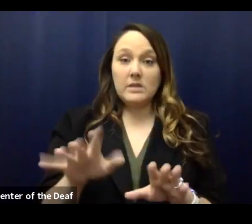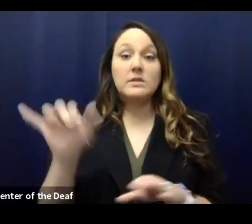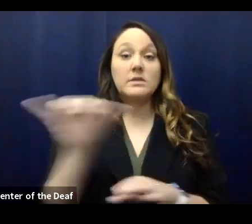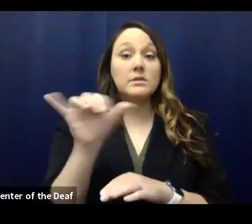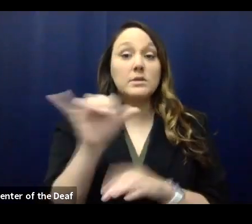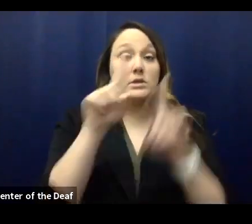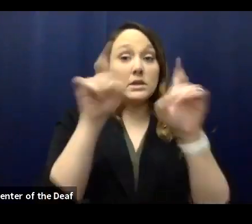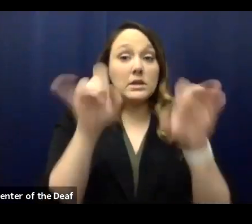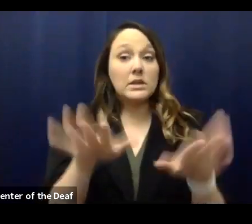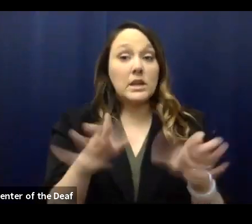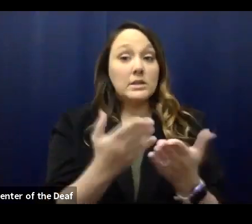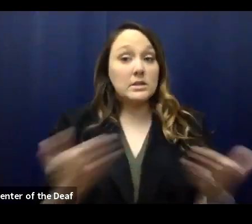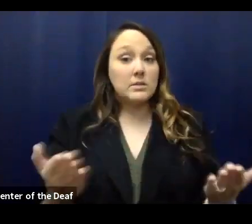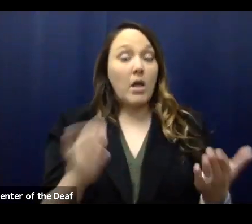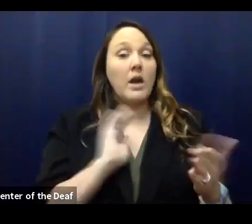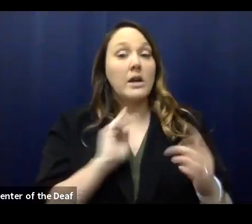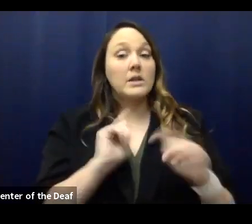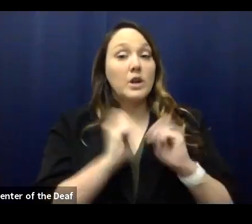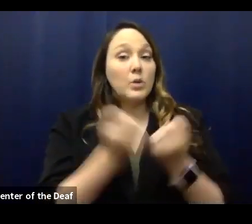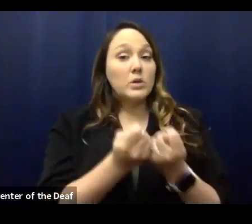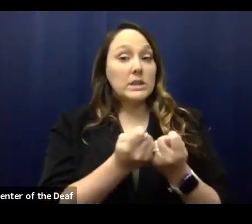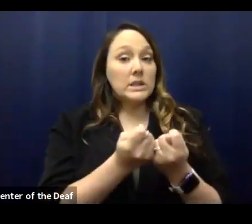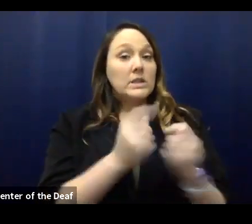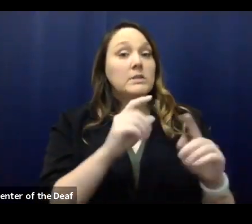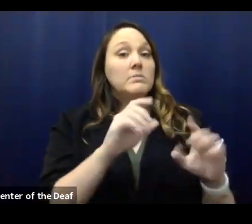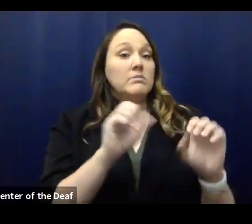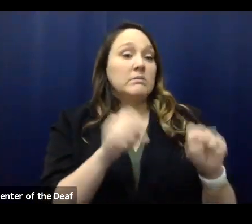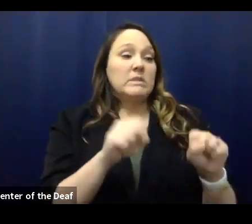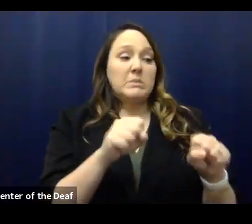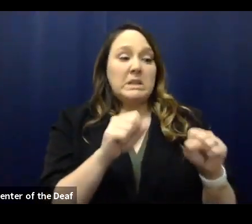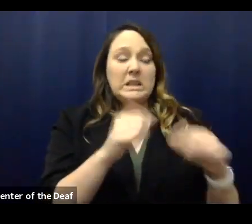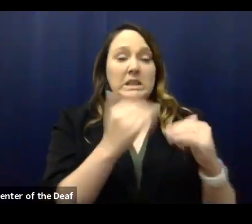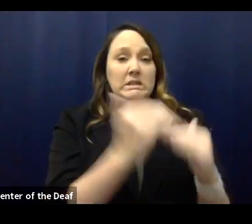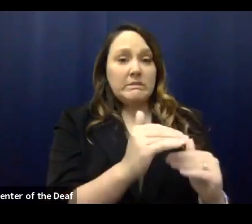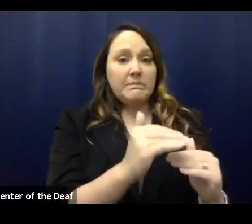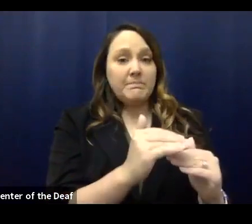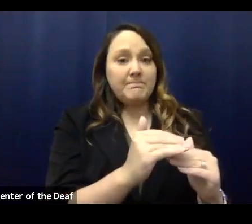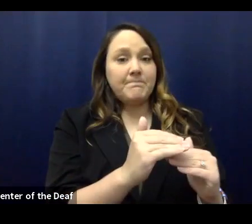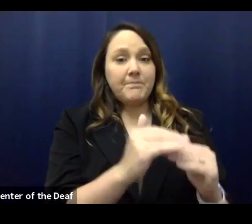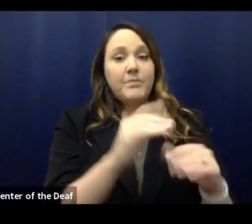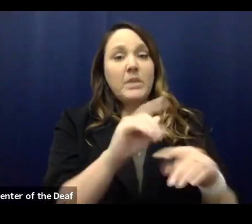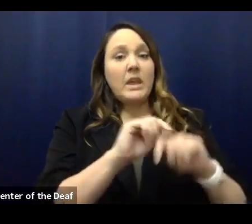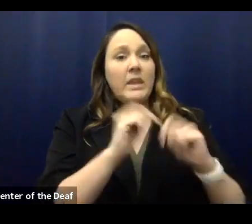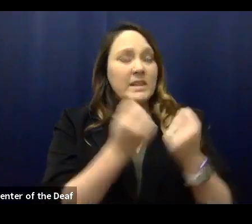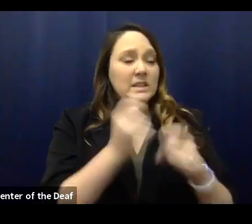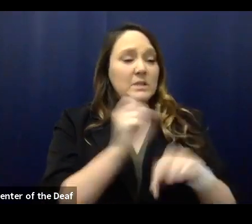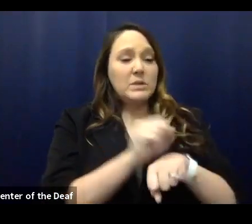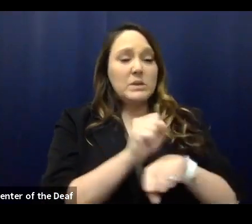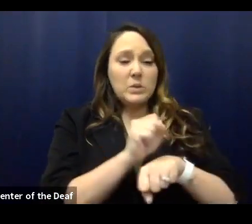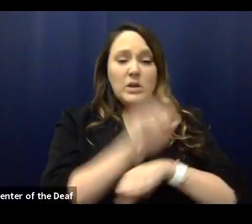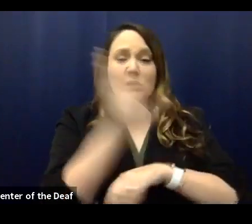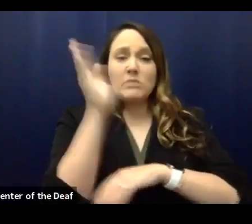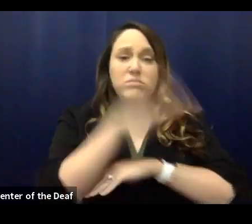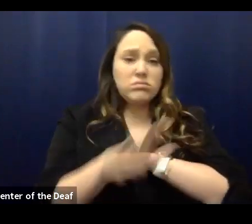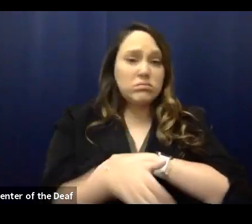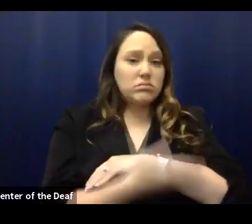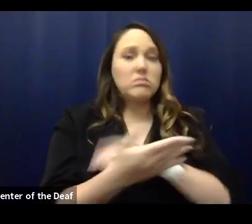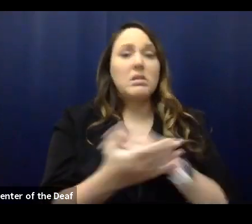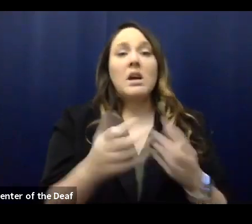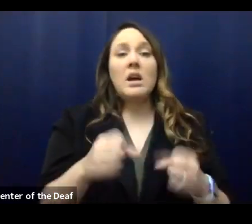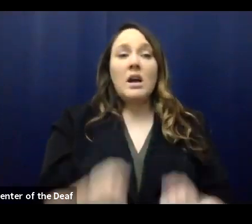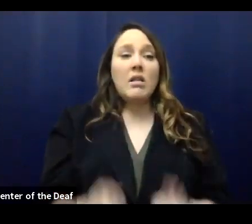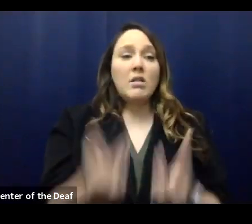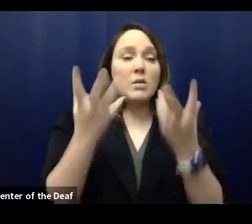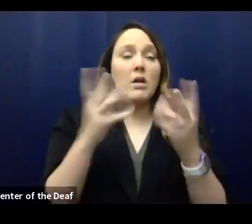supplies, our team's capacity is not unlimited. Our testing teams are working long, hard hours to provide a high volume of testing,